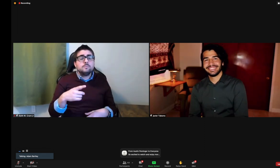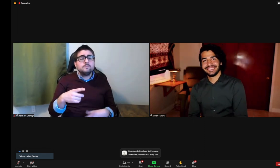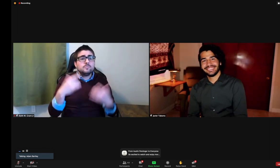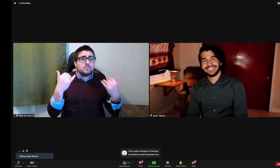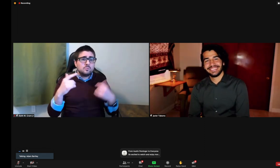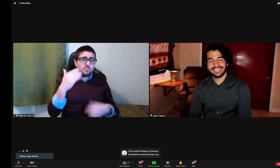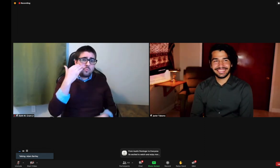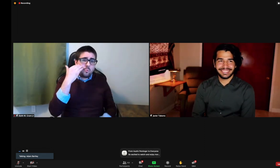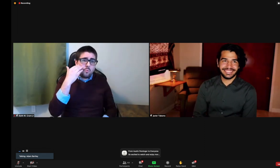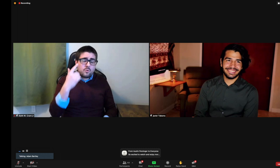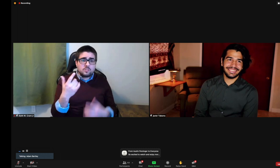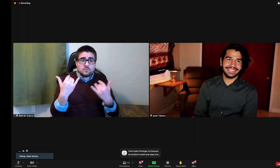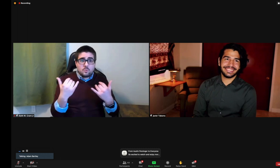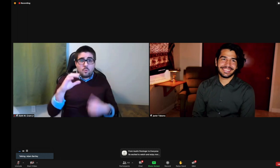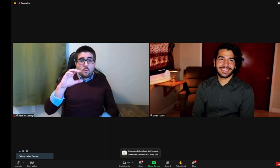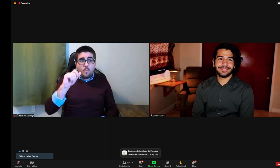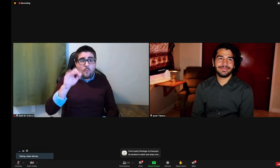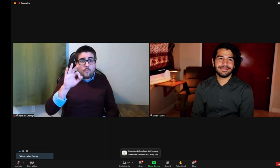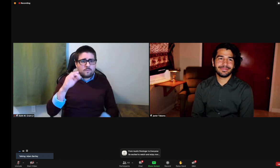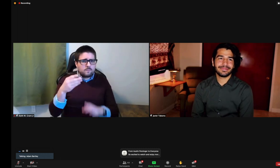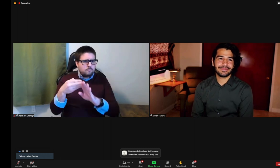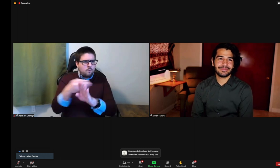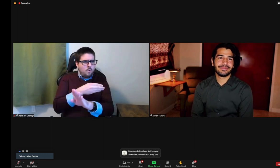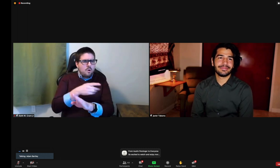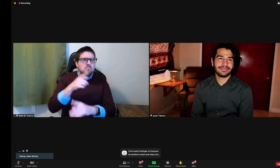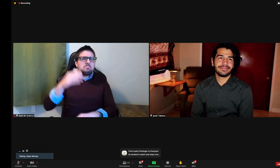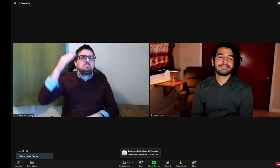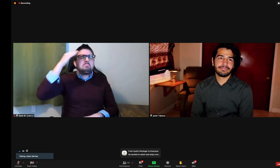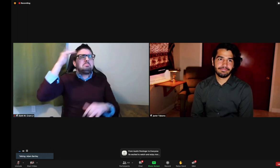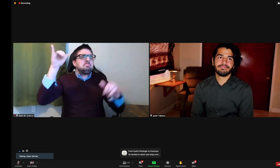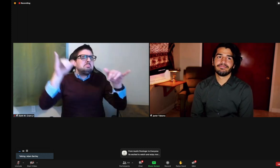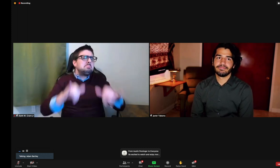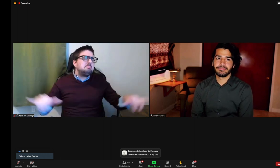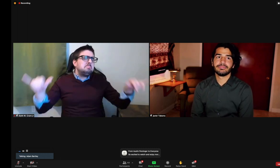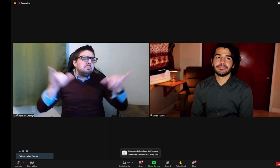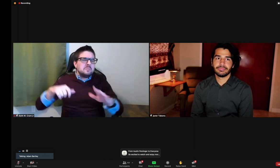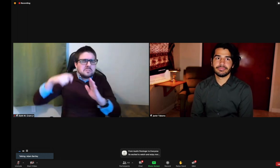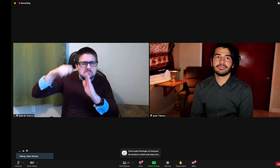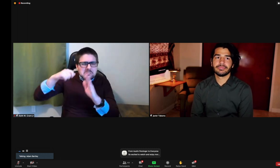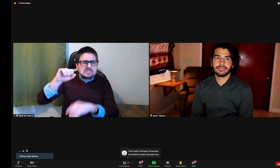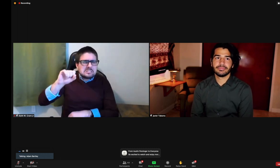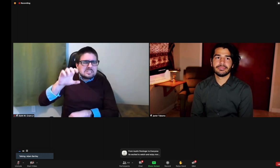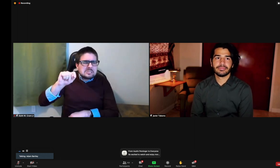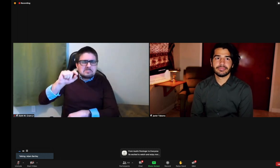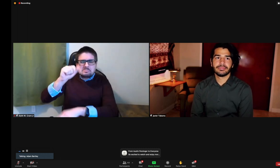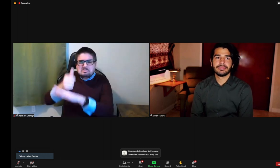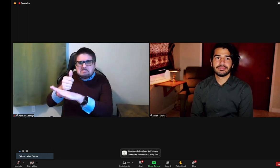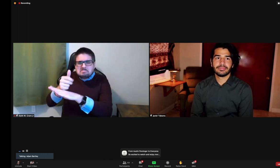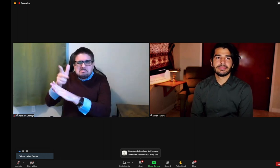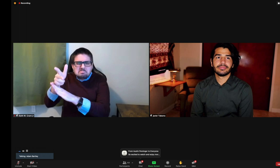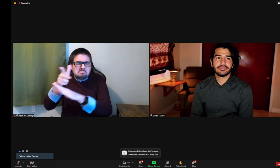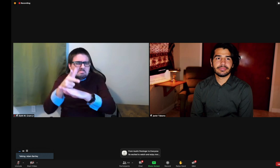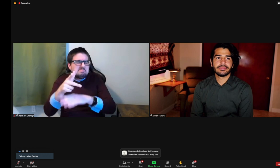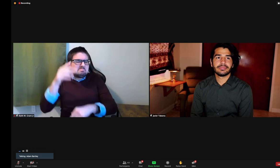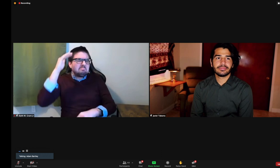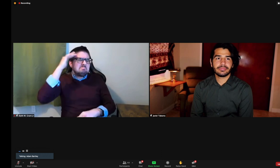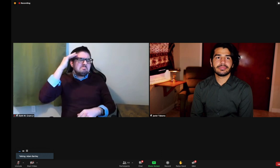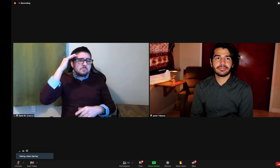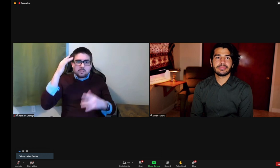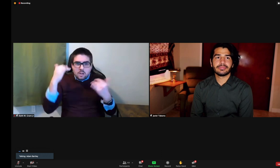questions for you today. Thank you so much for joining us. Now, in the pre-COVID era, there was a way of going about